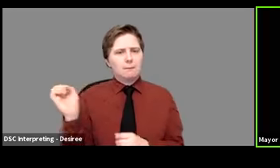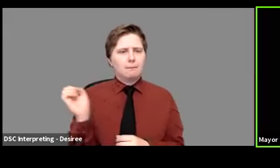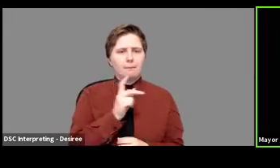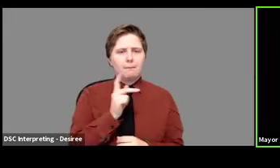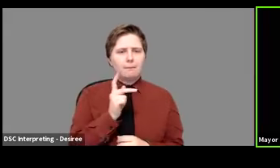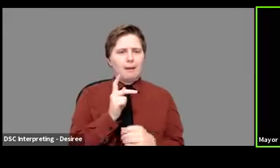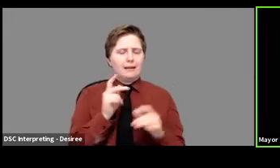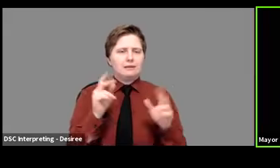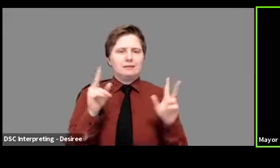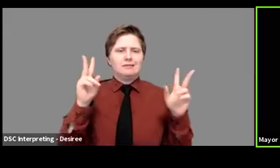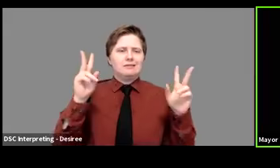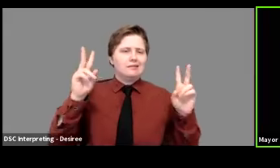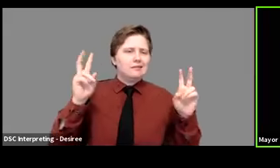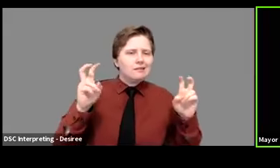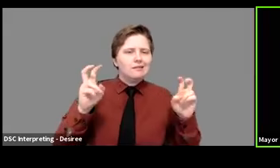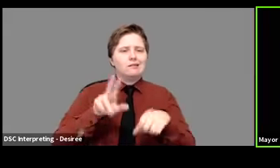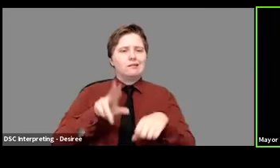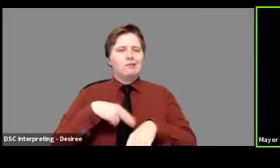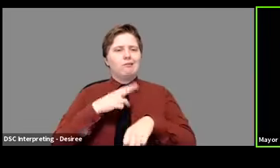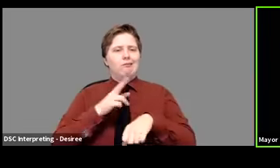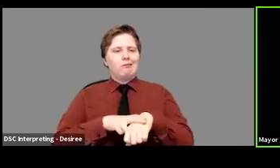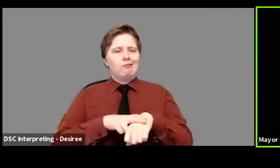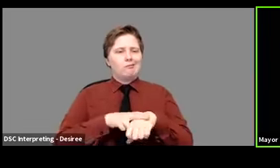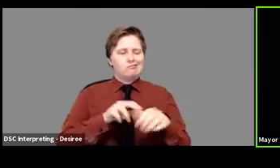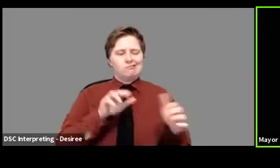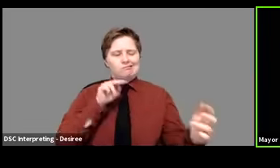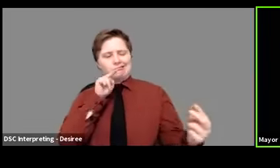to something resembling normal.